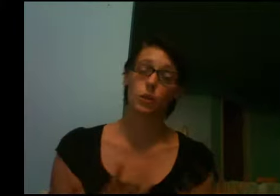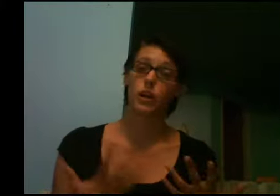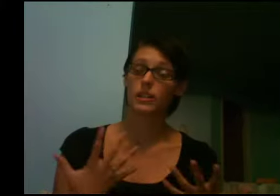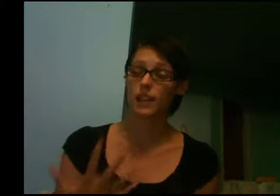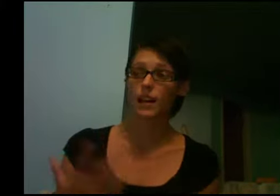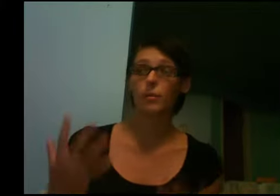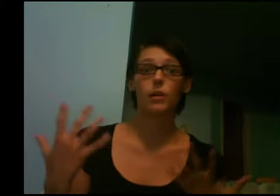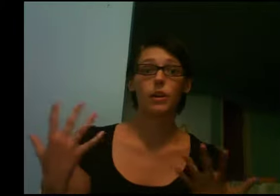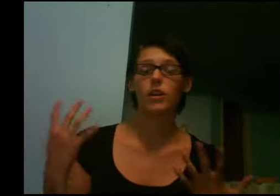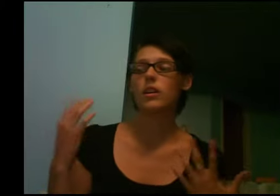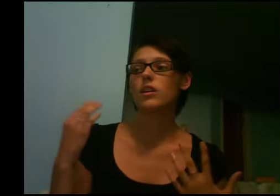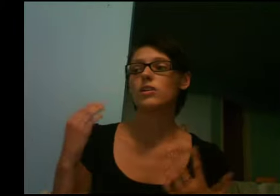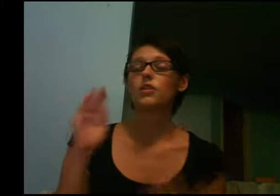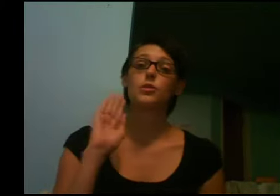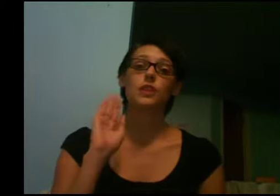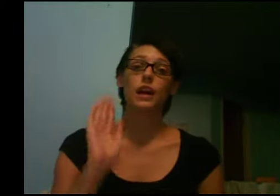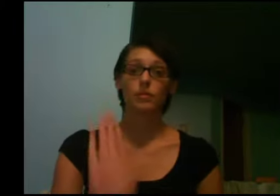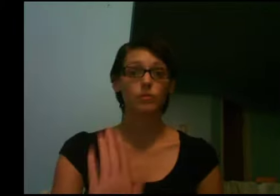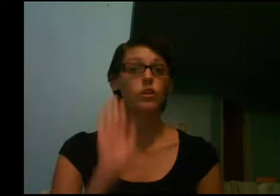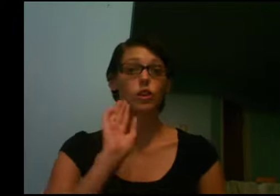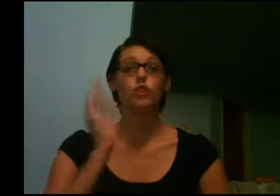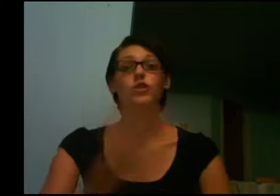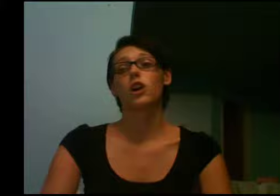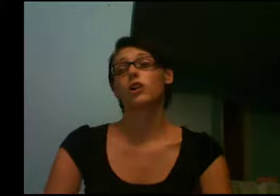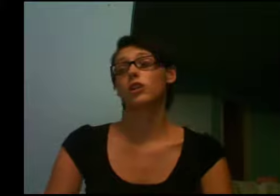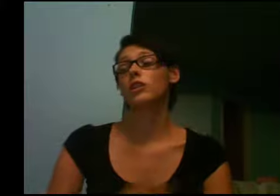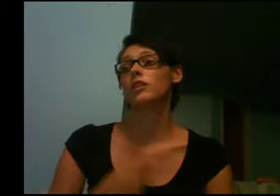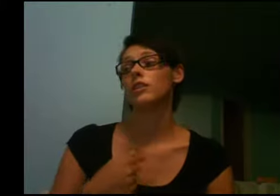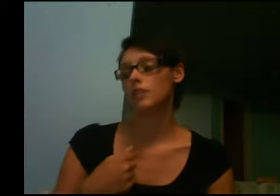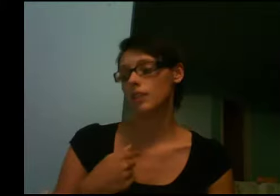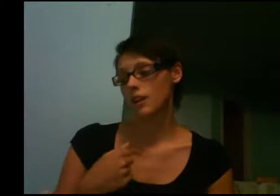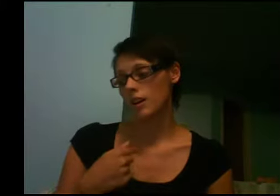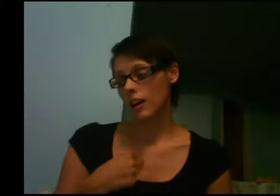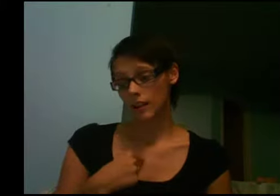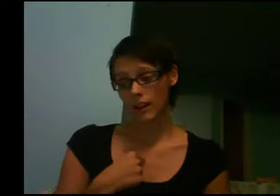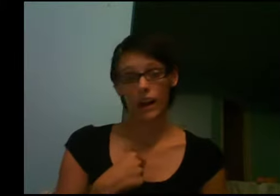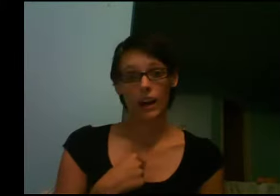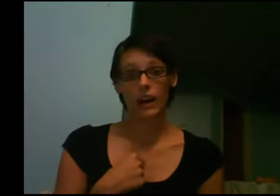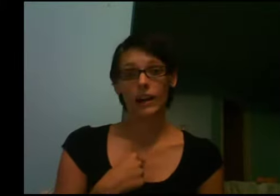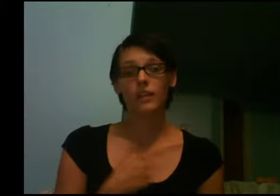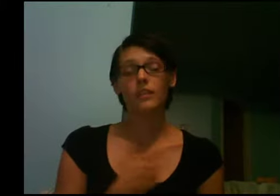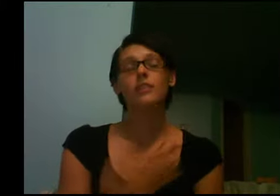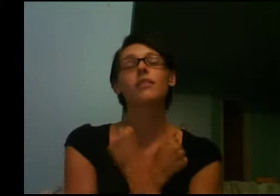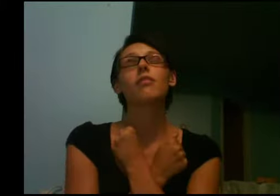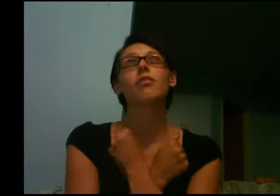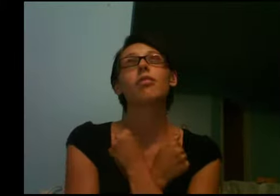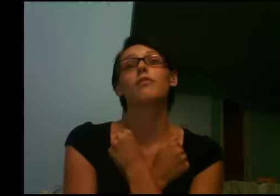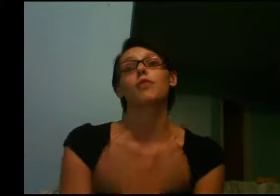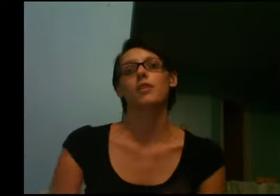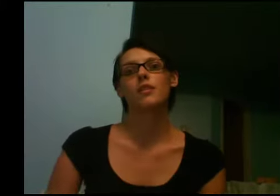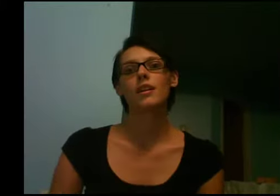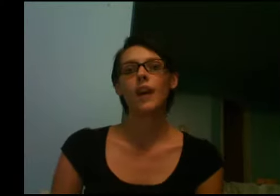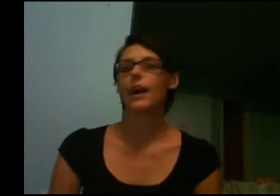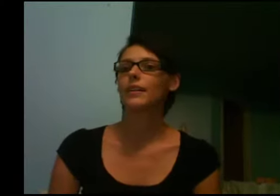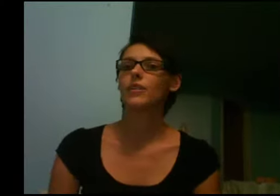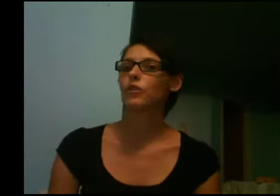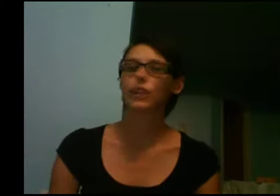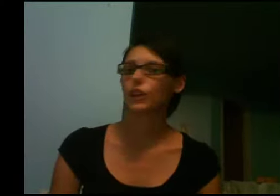you want to say about her. So you'd say your daughter, I love her, and really